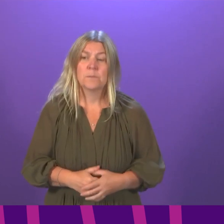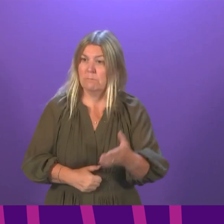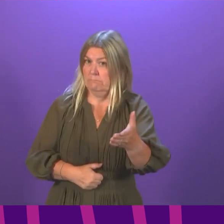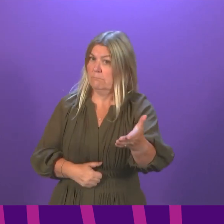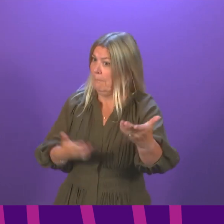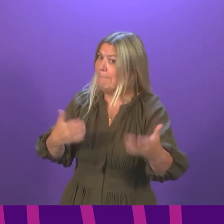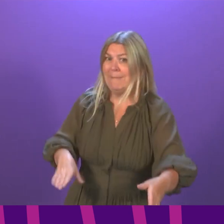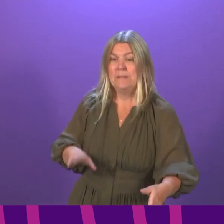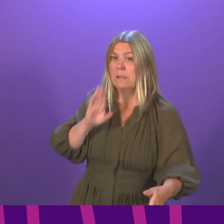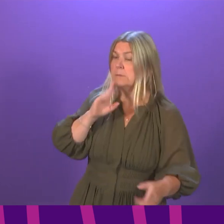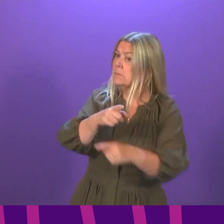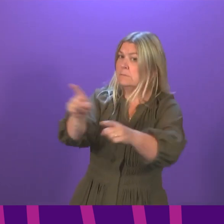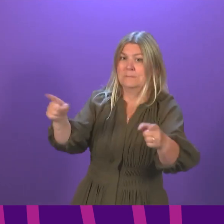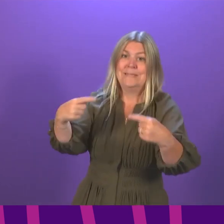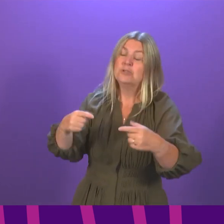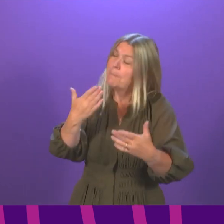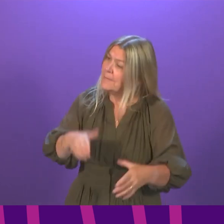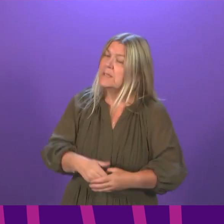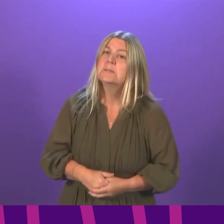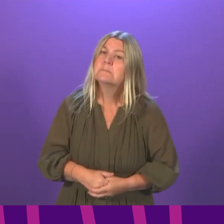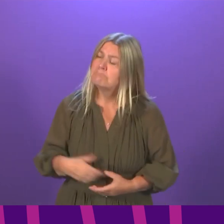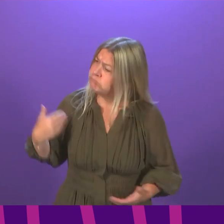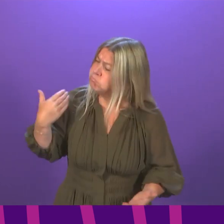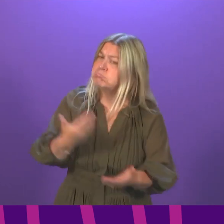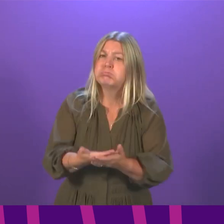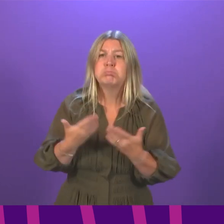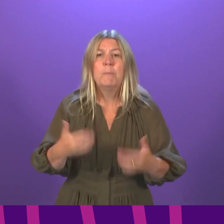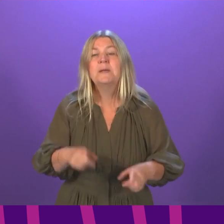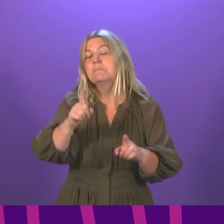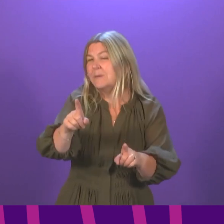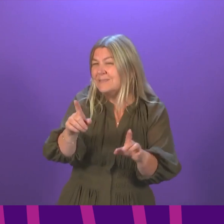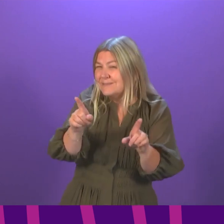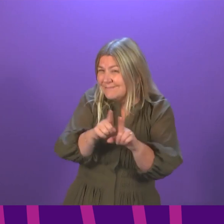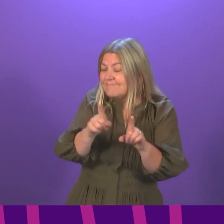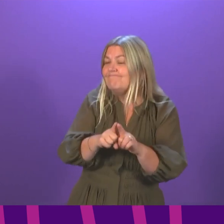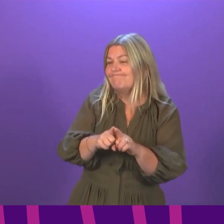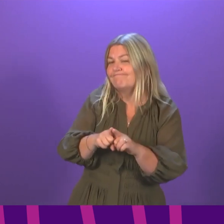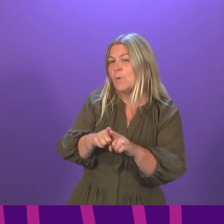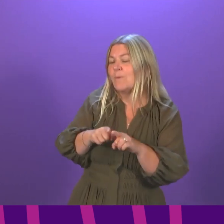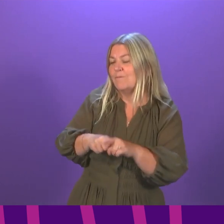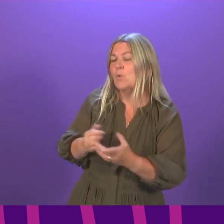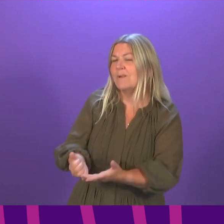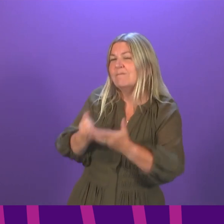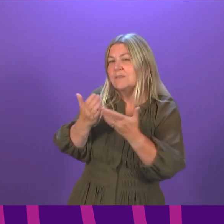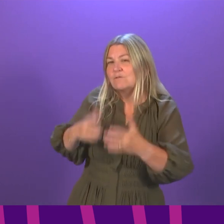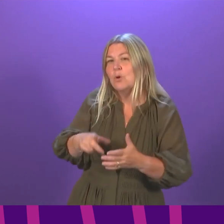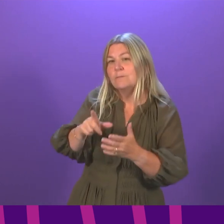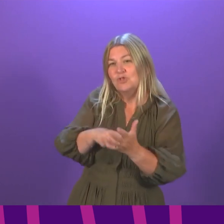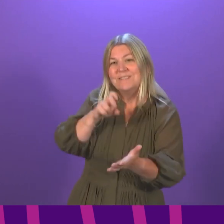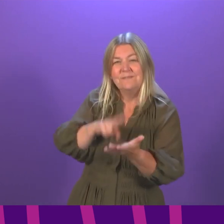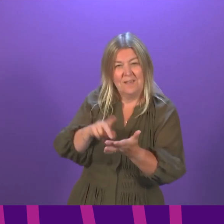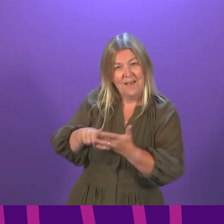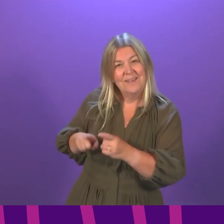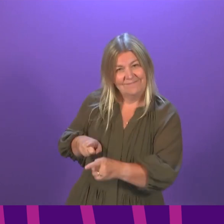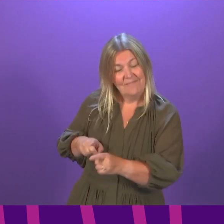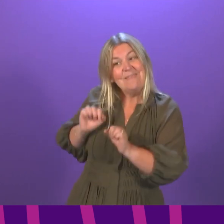to teachers all along, but we also follow the expert advice of the JCVI on the order of vaccination. As I have said many times